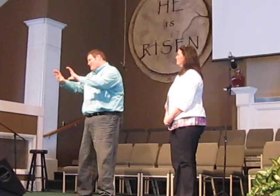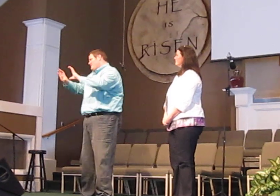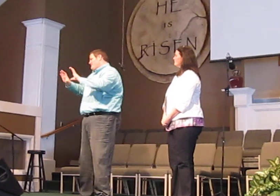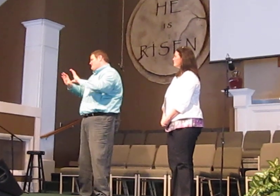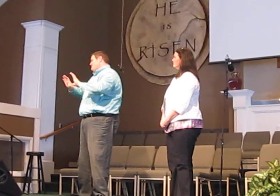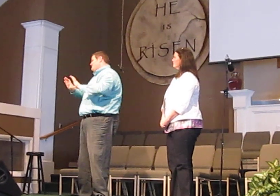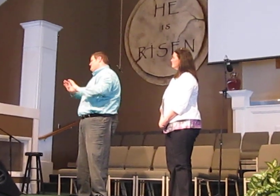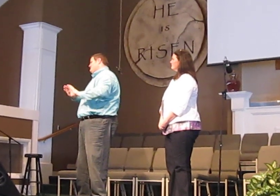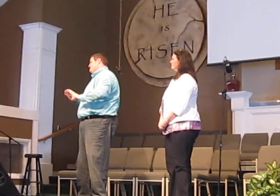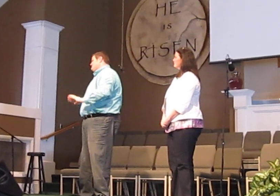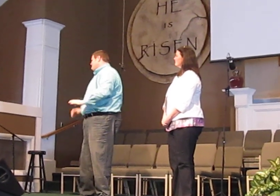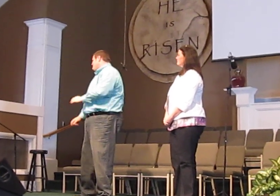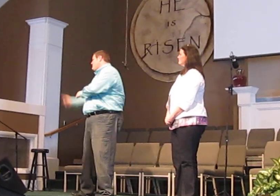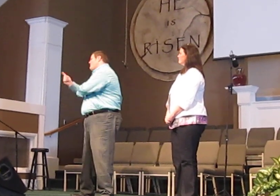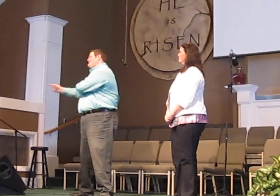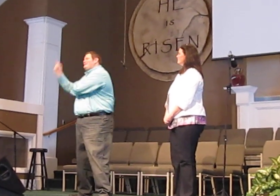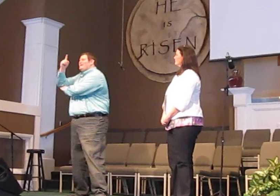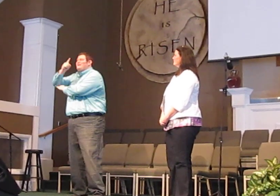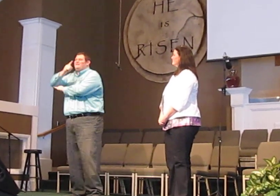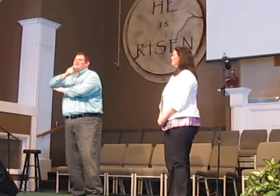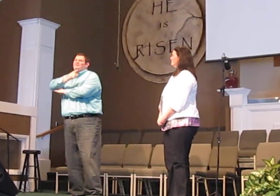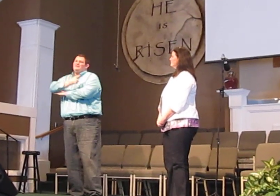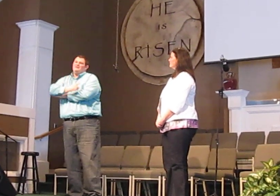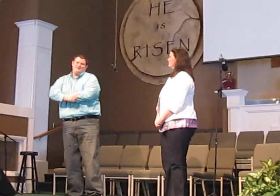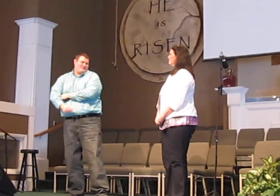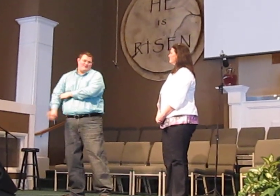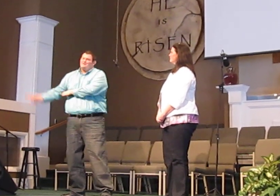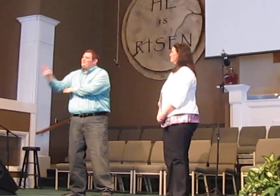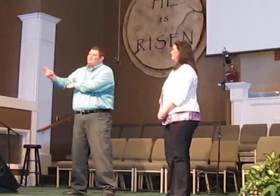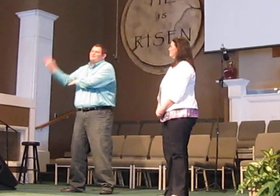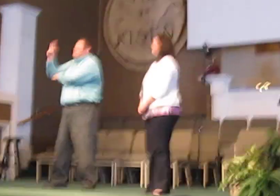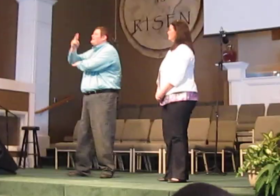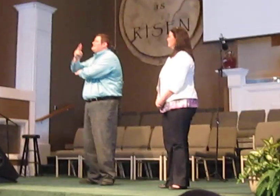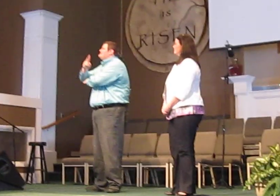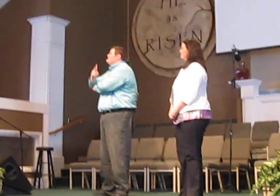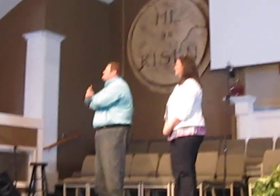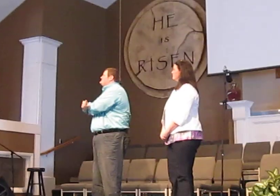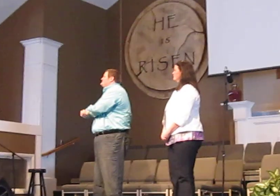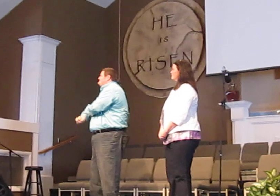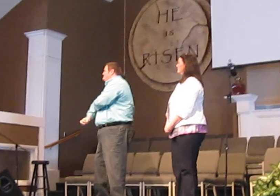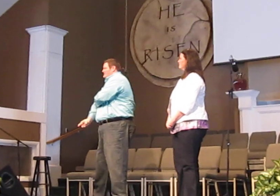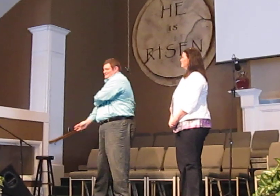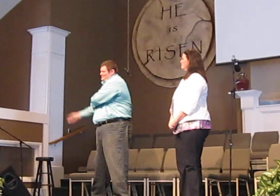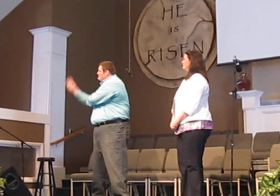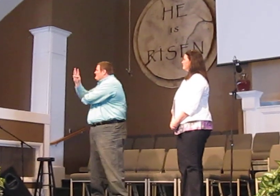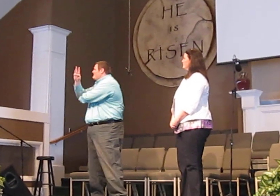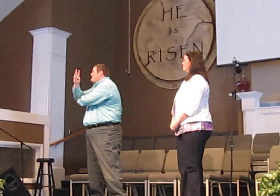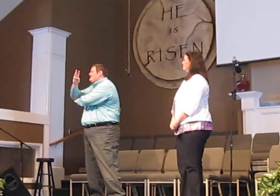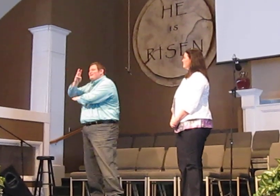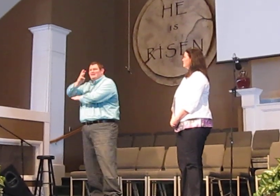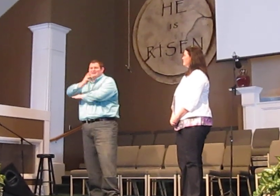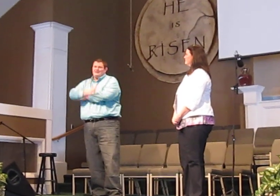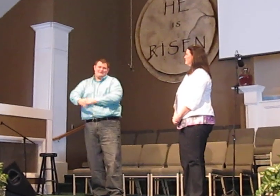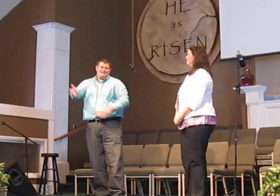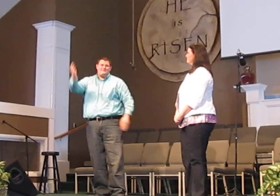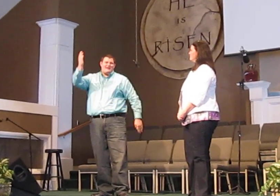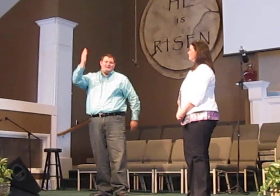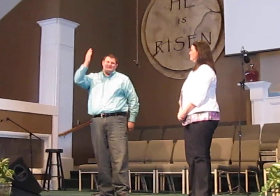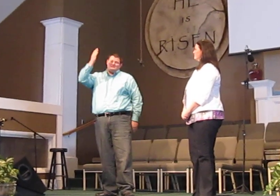One day, two days, three days had passed